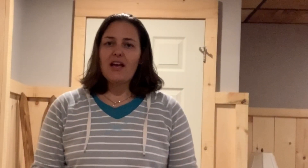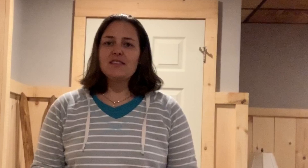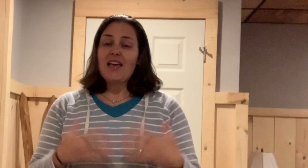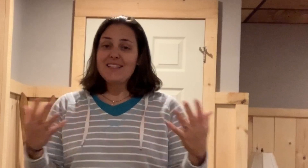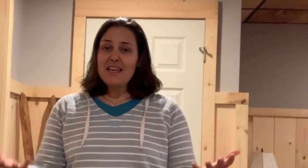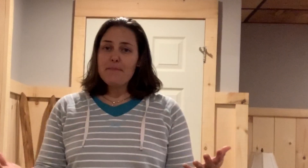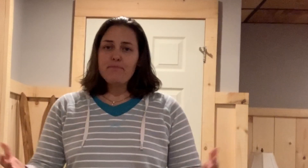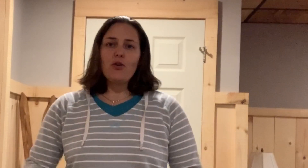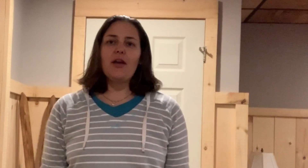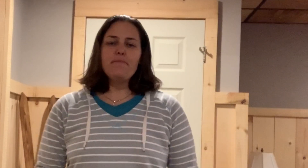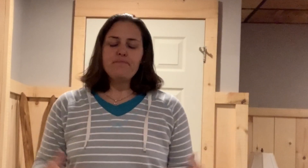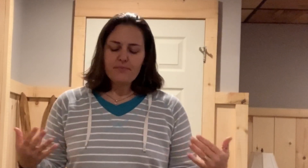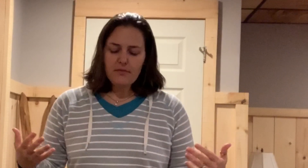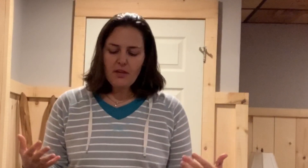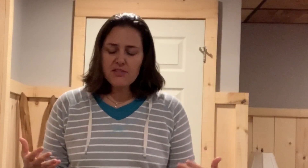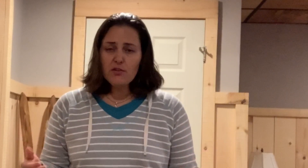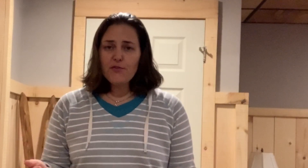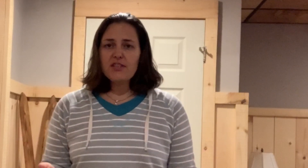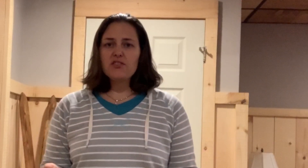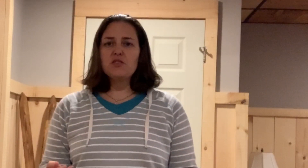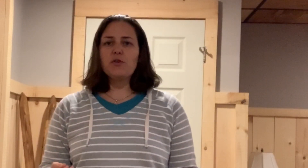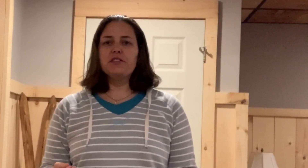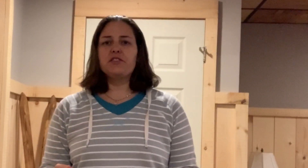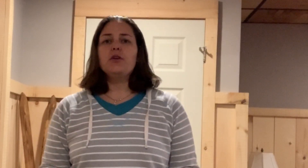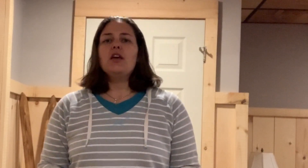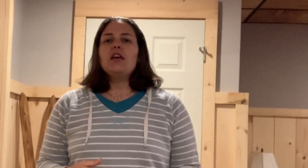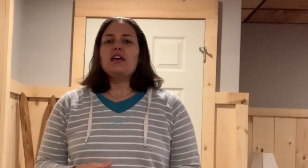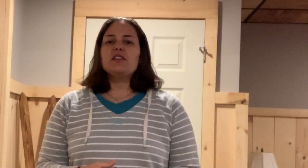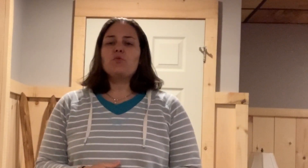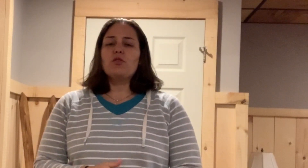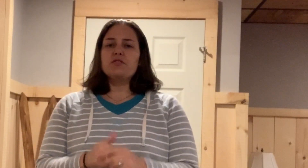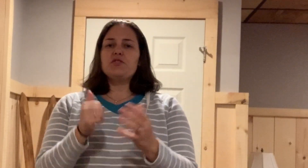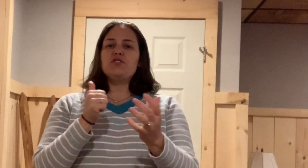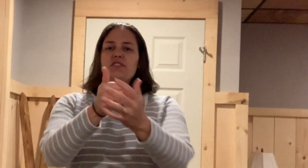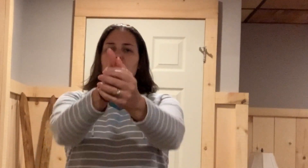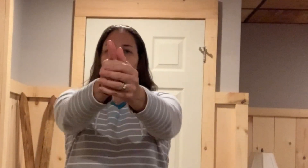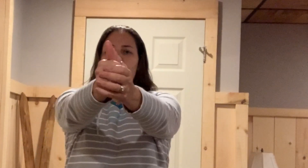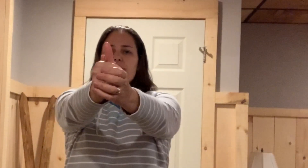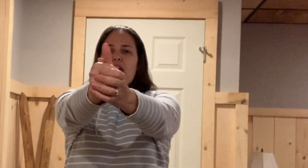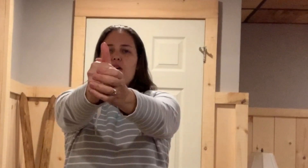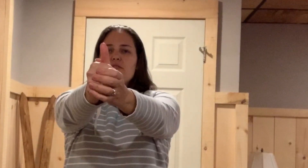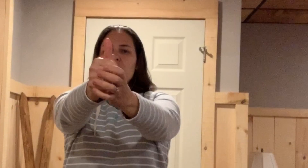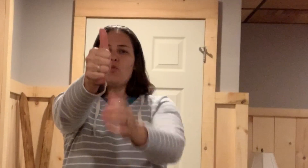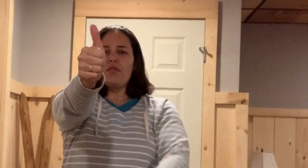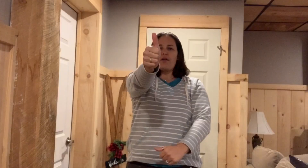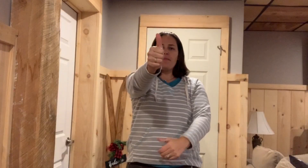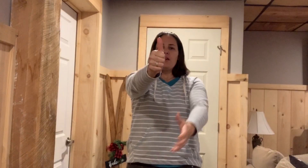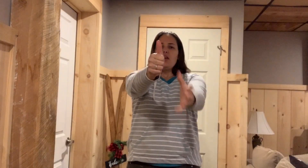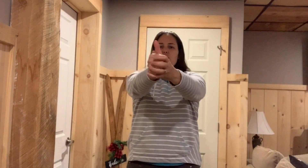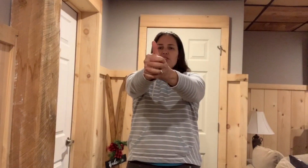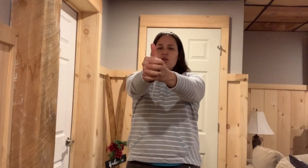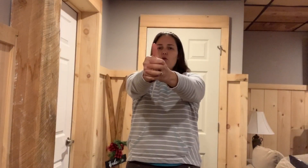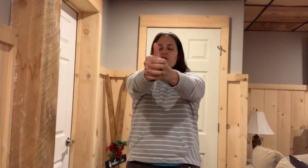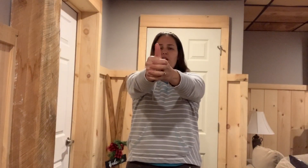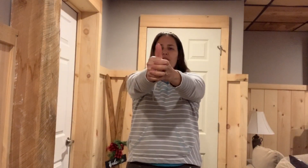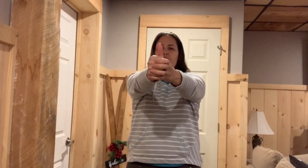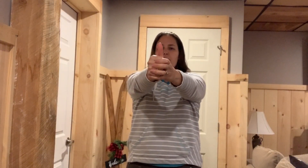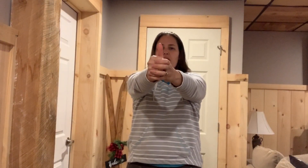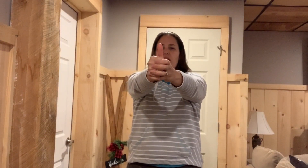as a team. Okay. So the first exercise we're going to do is we're going to just stick our thumbs out one thumb. You're just going to hold your thumb out